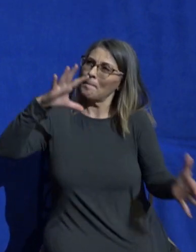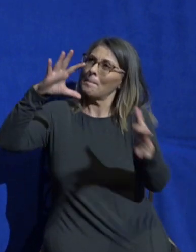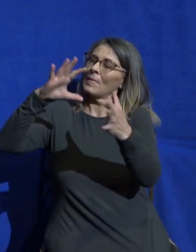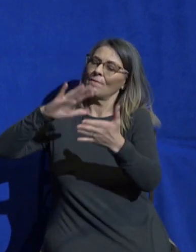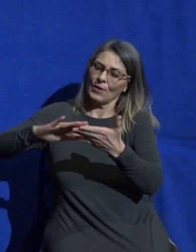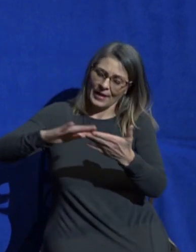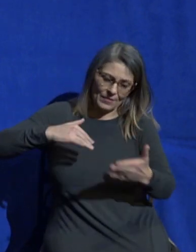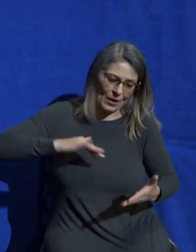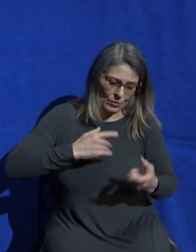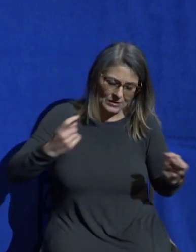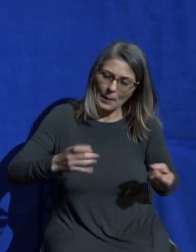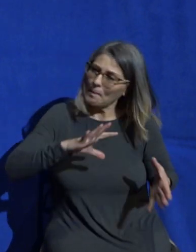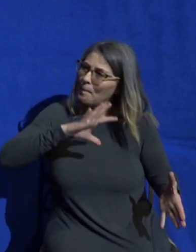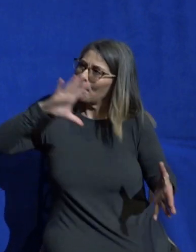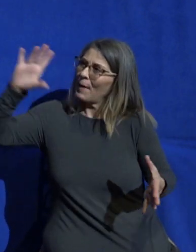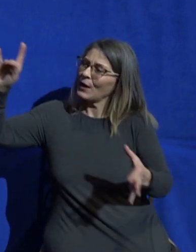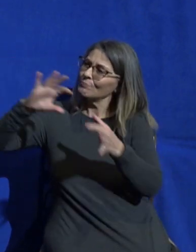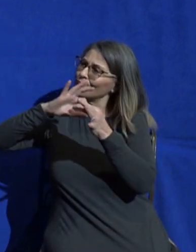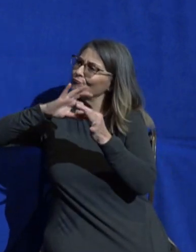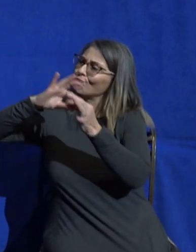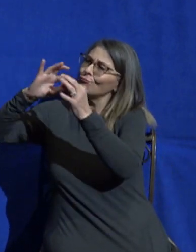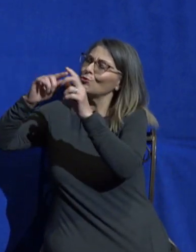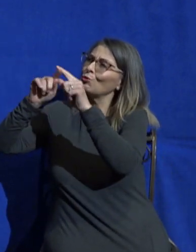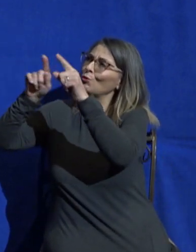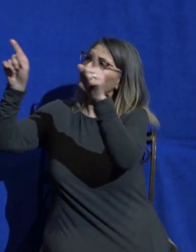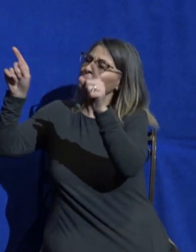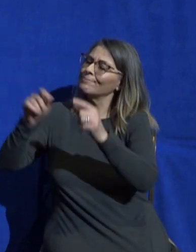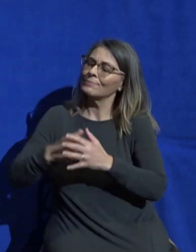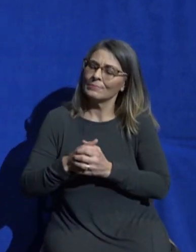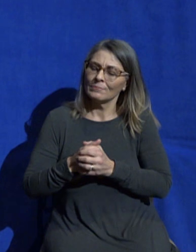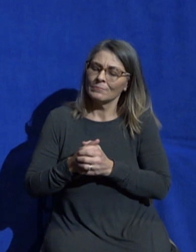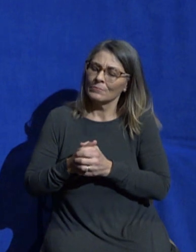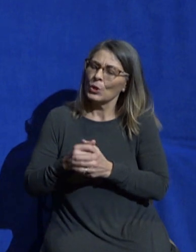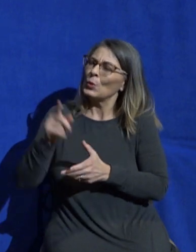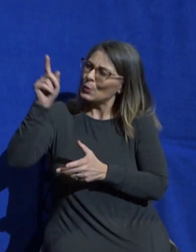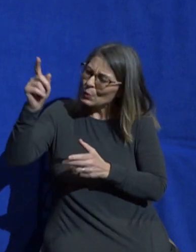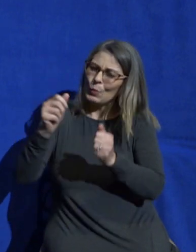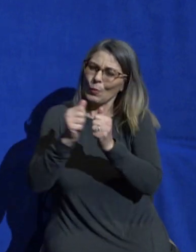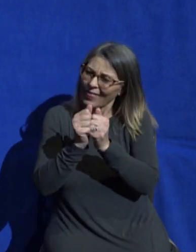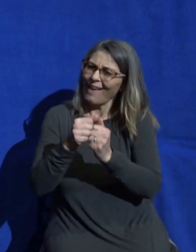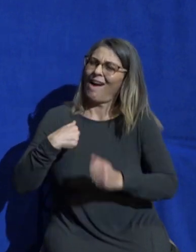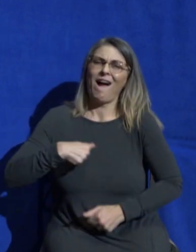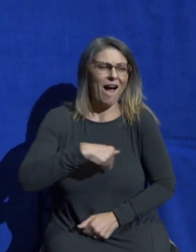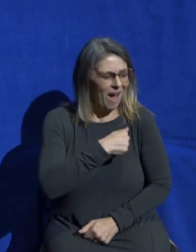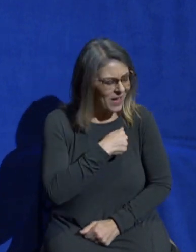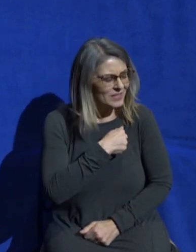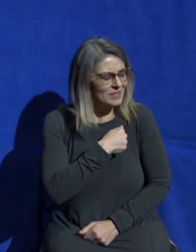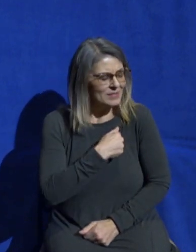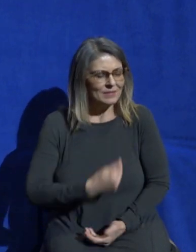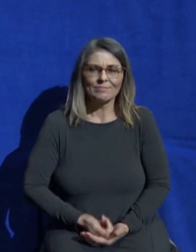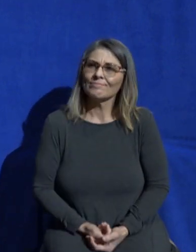you are with us Lord not to condemn or to judge us but in Christ you are with us to bless us you are with us to